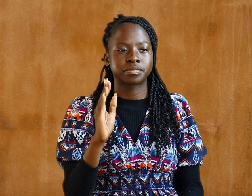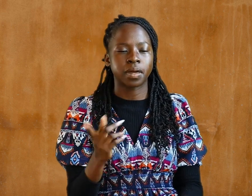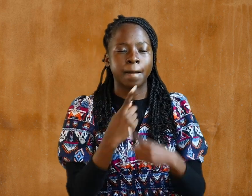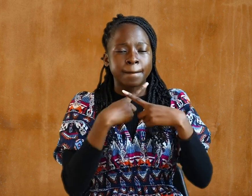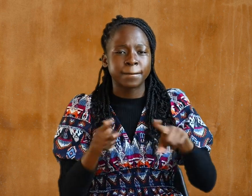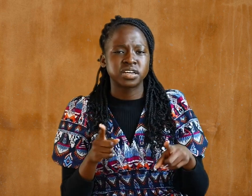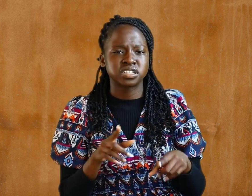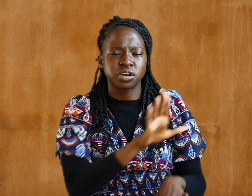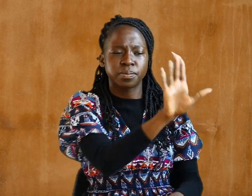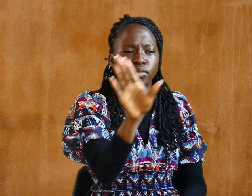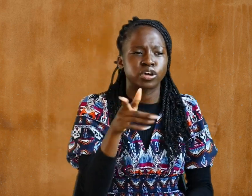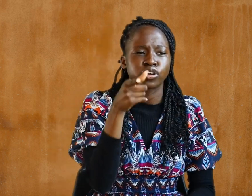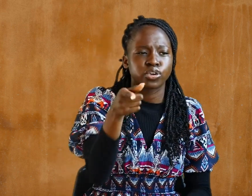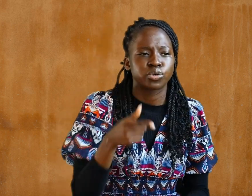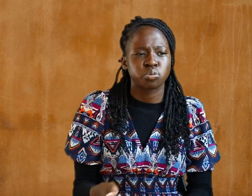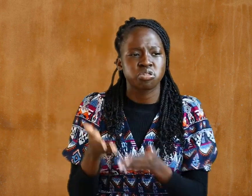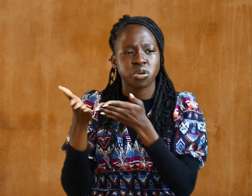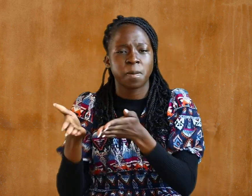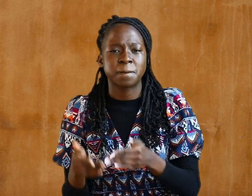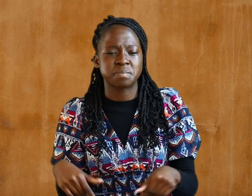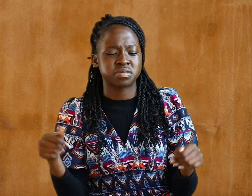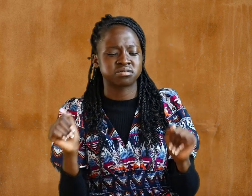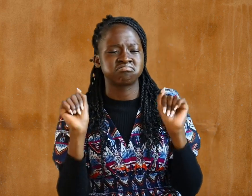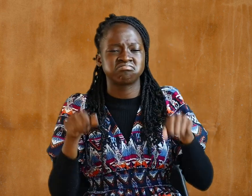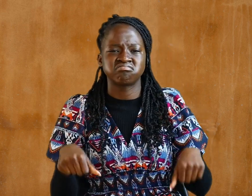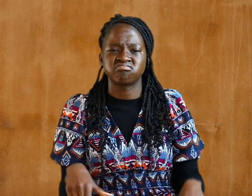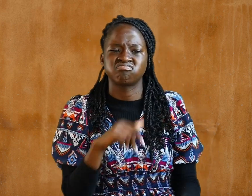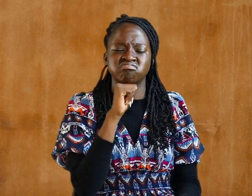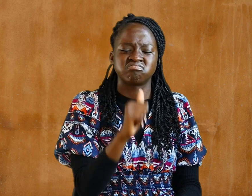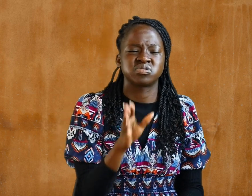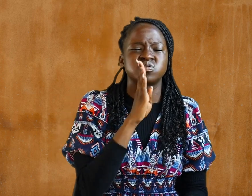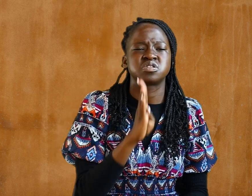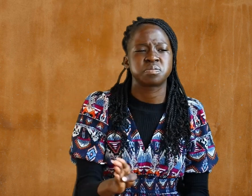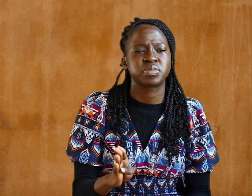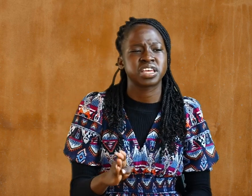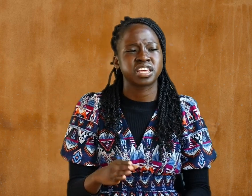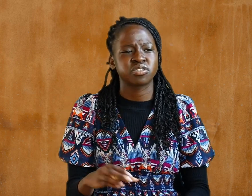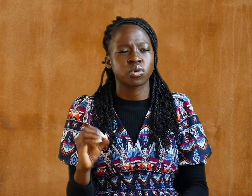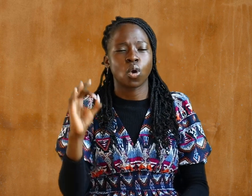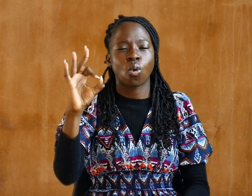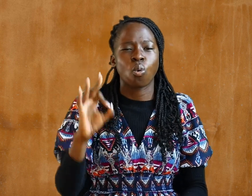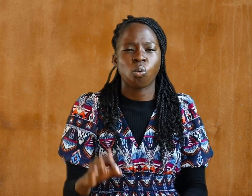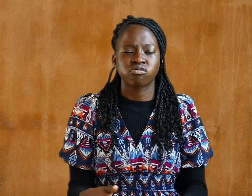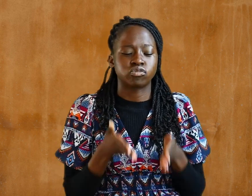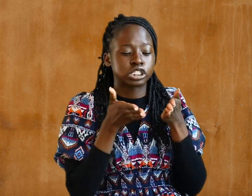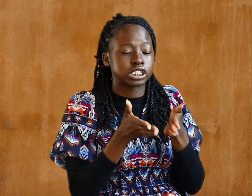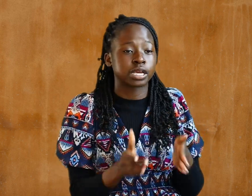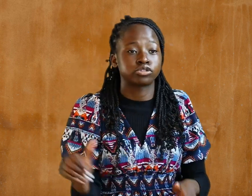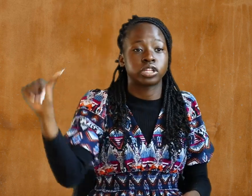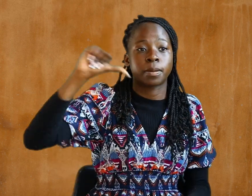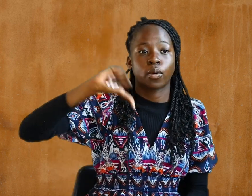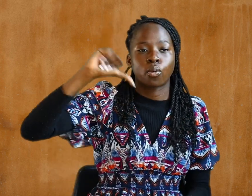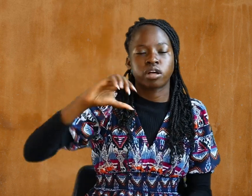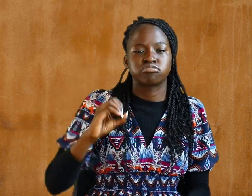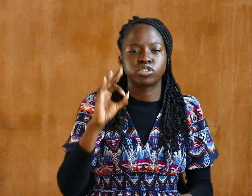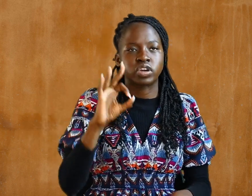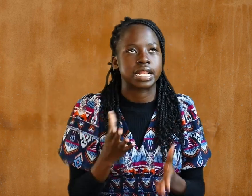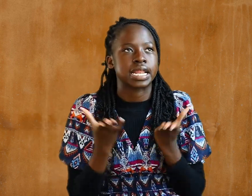But among you there must not be even a hint of sexual immorality or of any